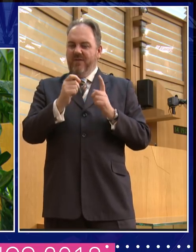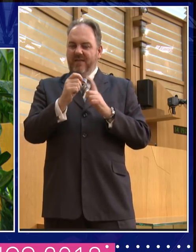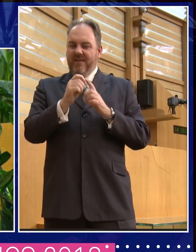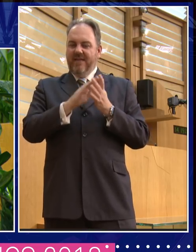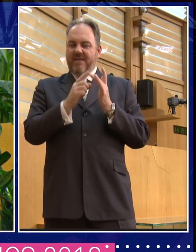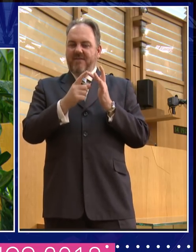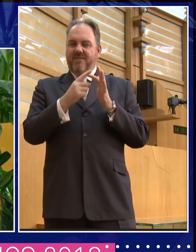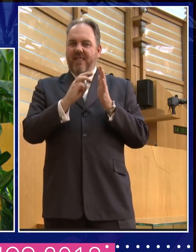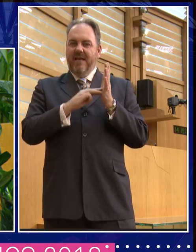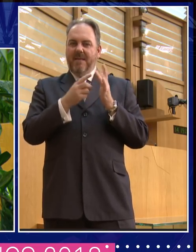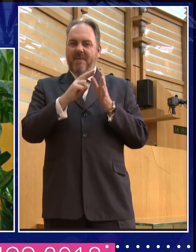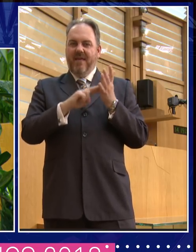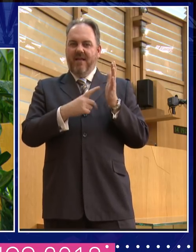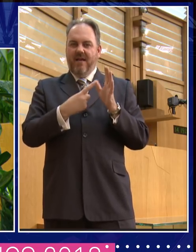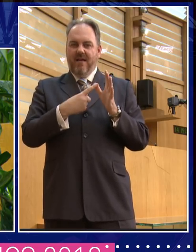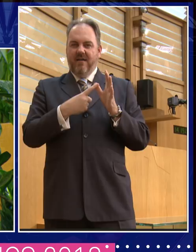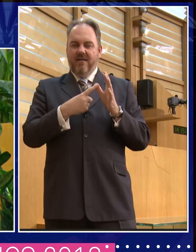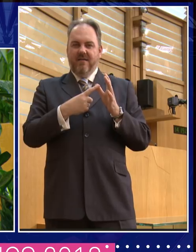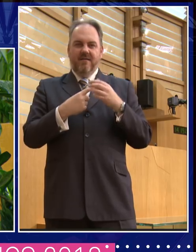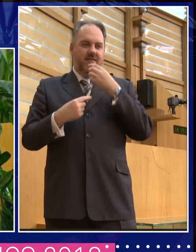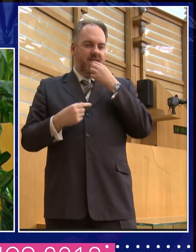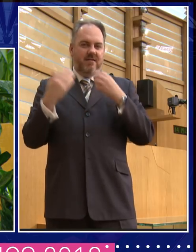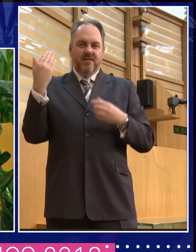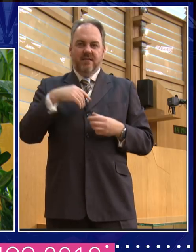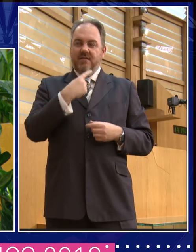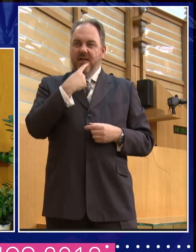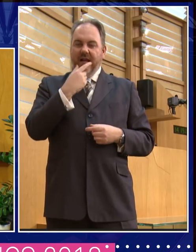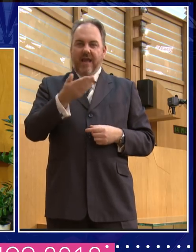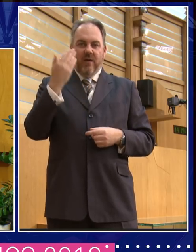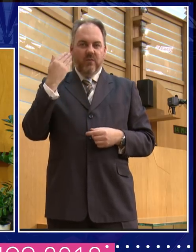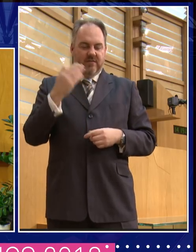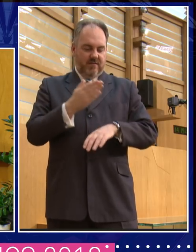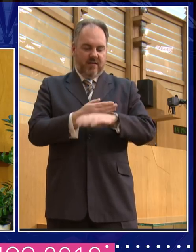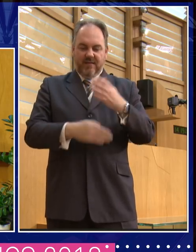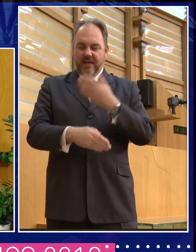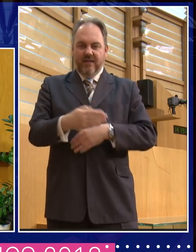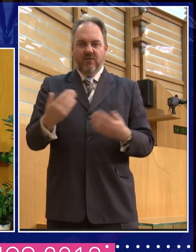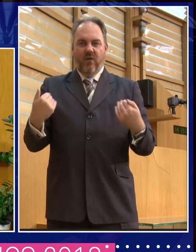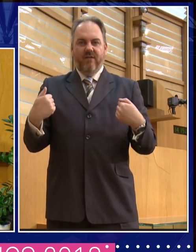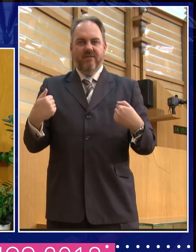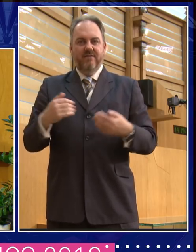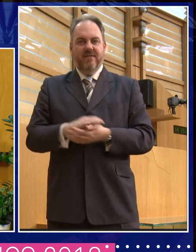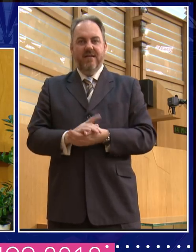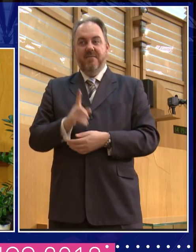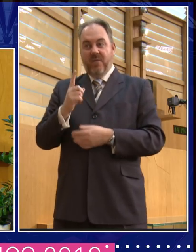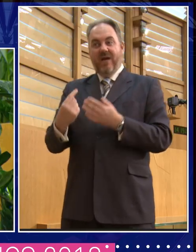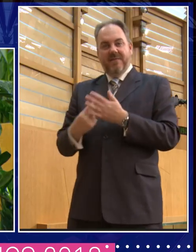um, cuts her tongue out and chops her hands off. You know, she still manages to speak. She puts a,